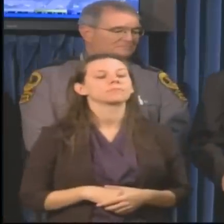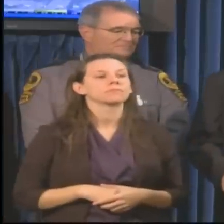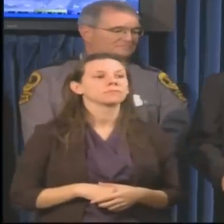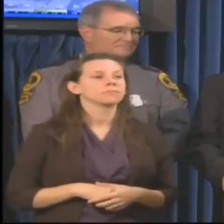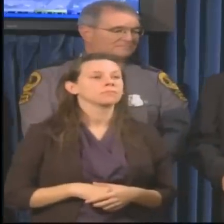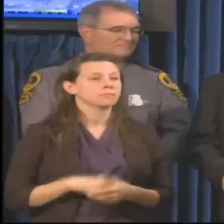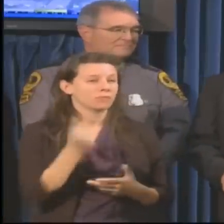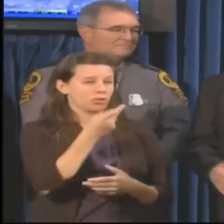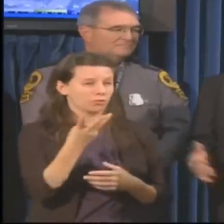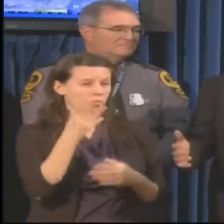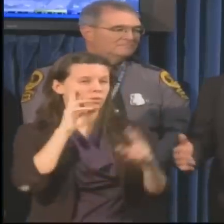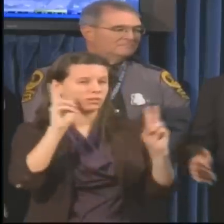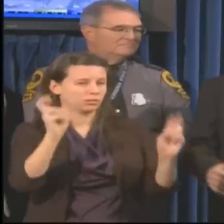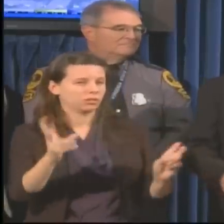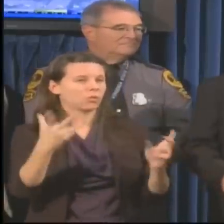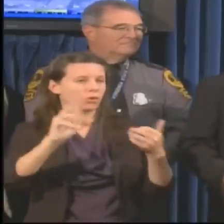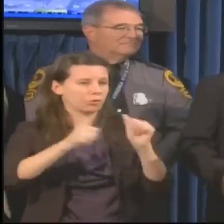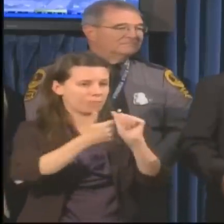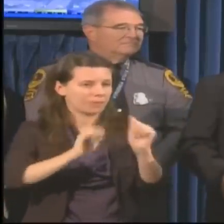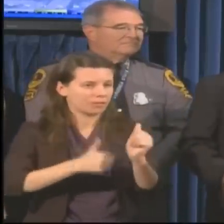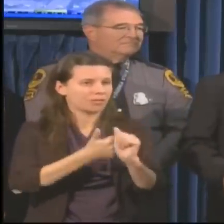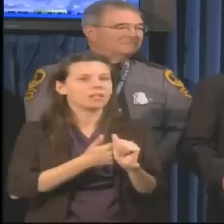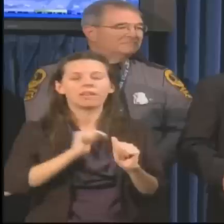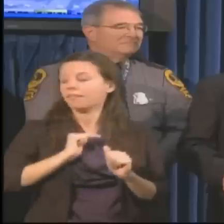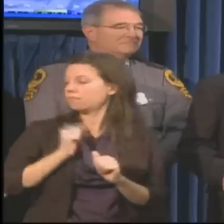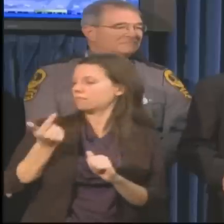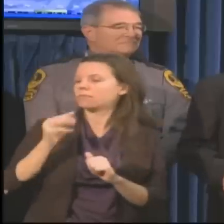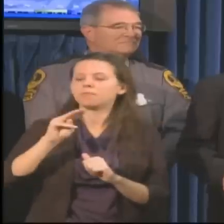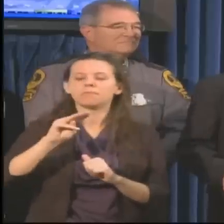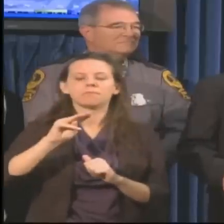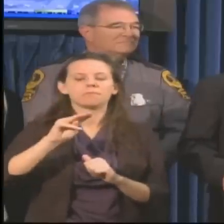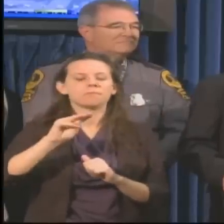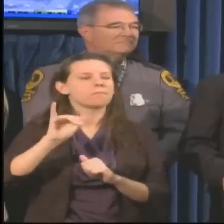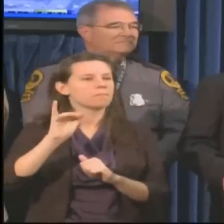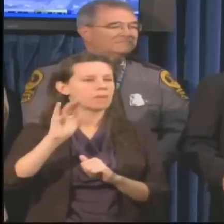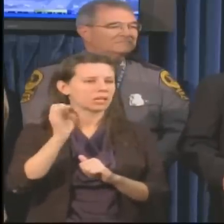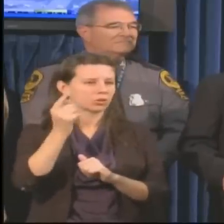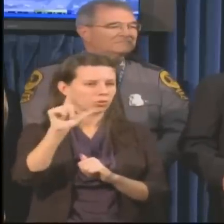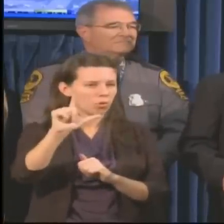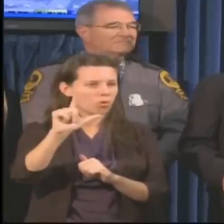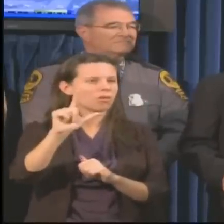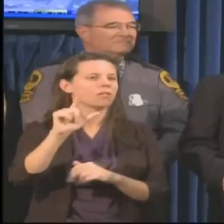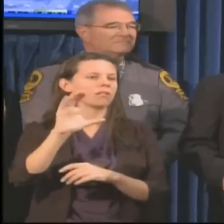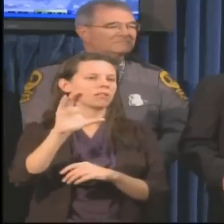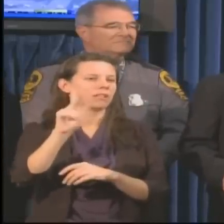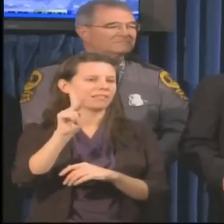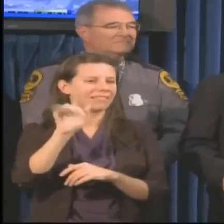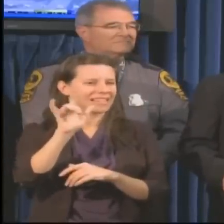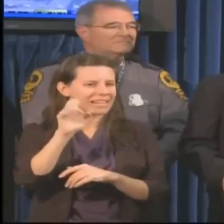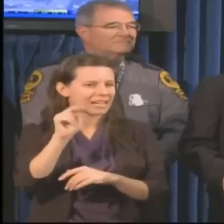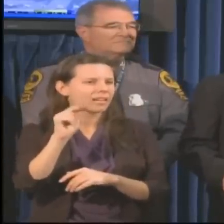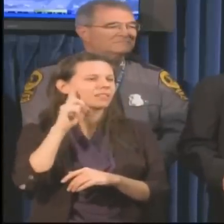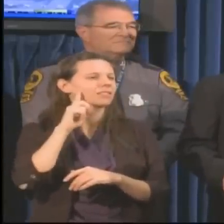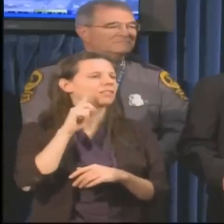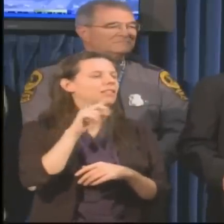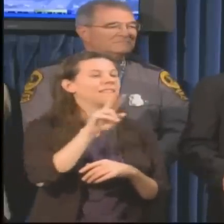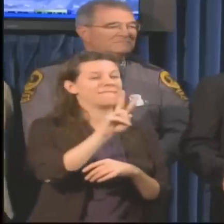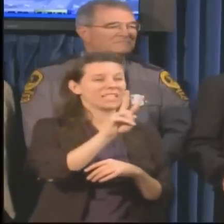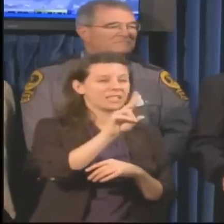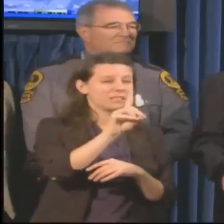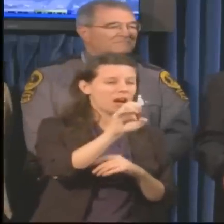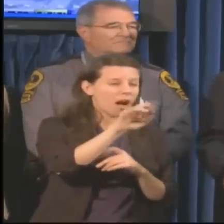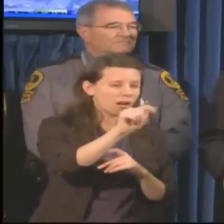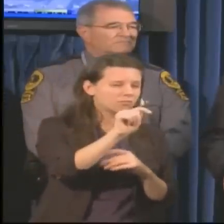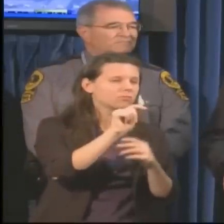issues, and then I'm going to have a presentation from Michael Klein at VDEM and our leaders from both VDOT